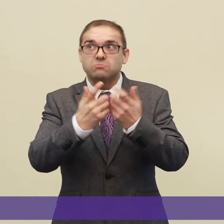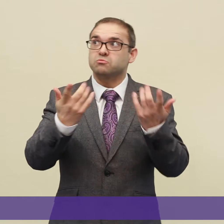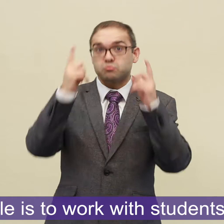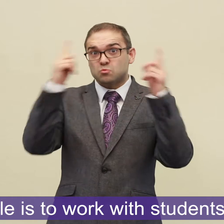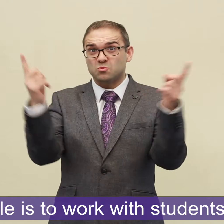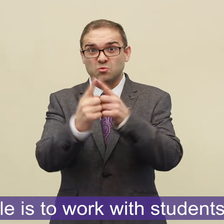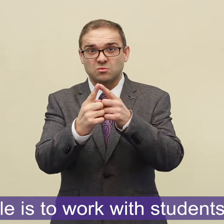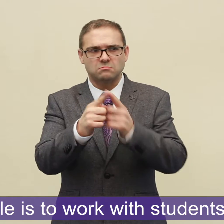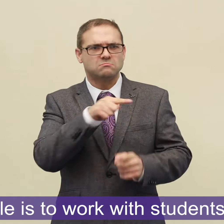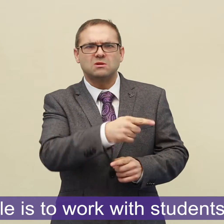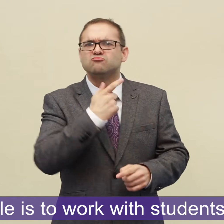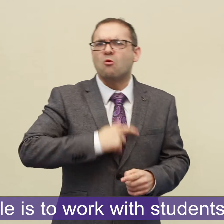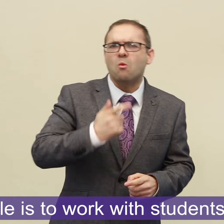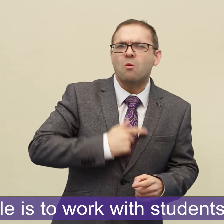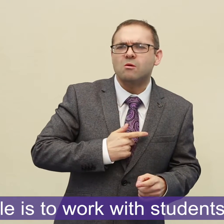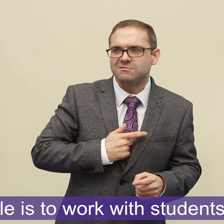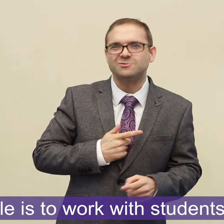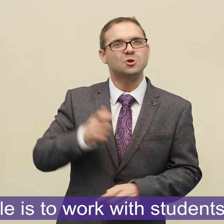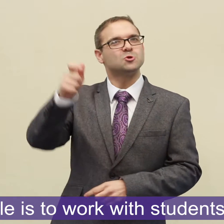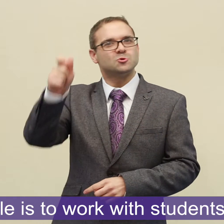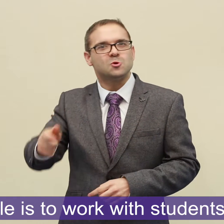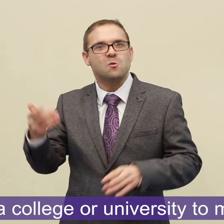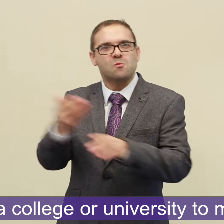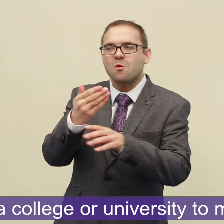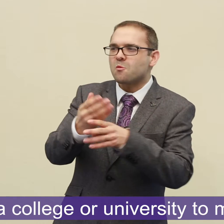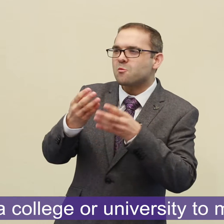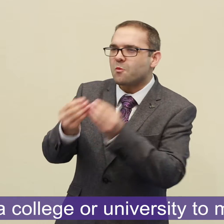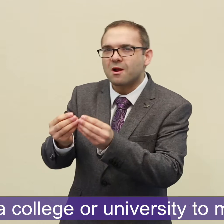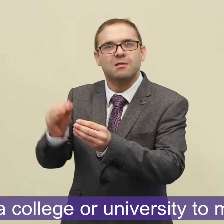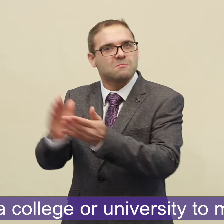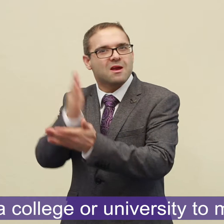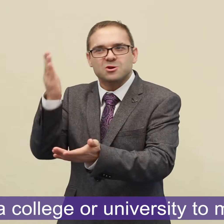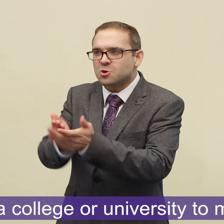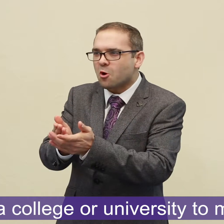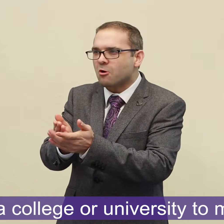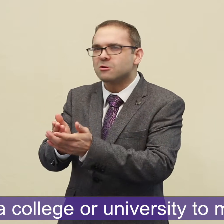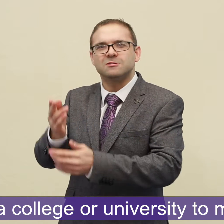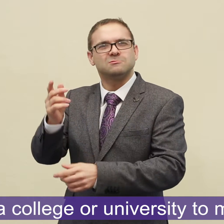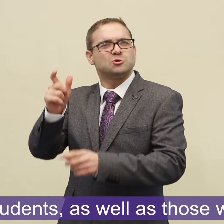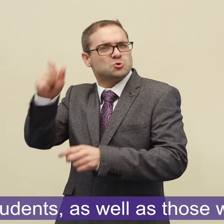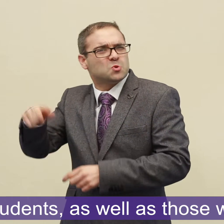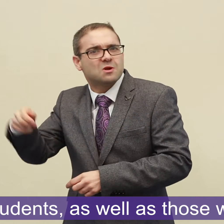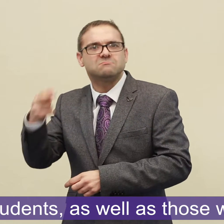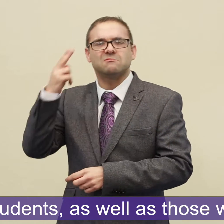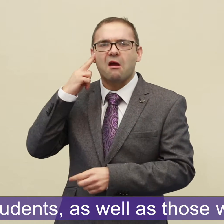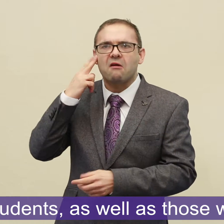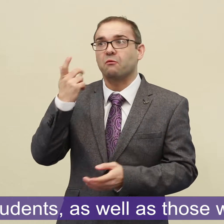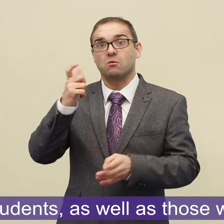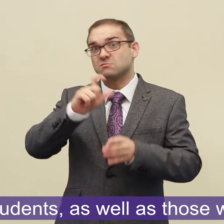Their role is to work with students and staff across a college or university to make sure deaf students as well as those with other